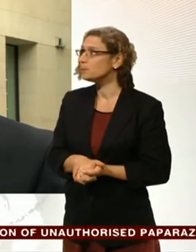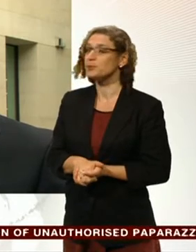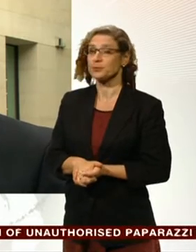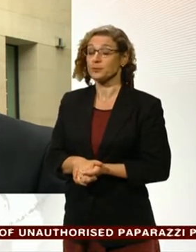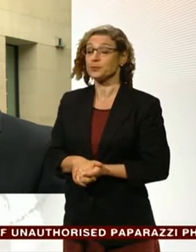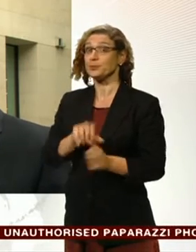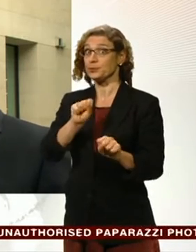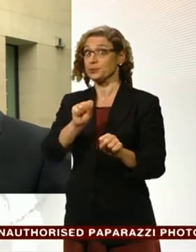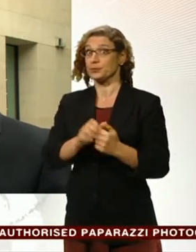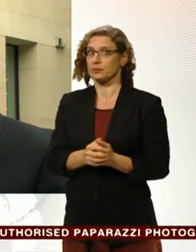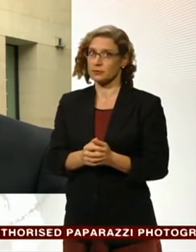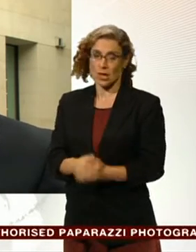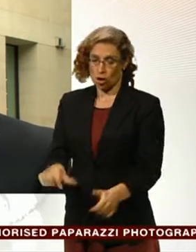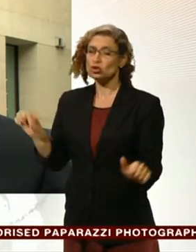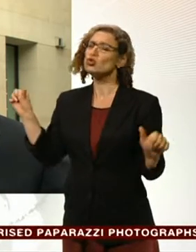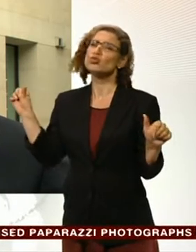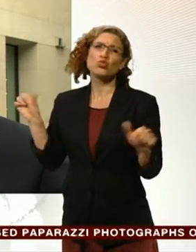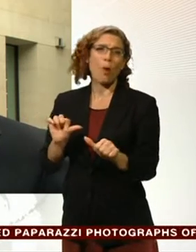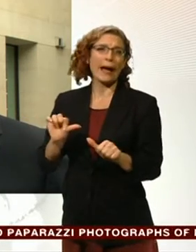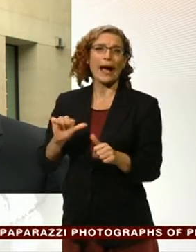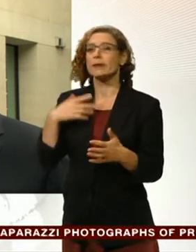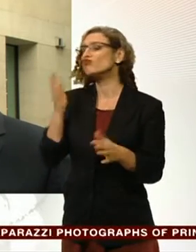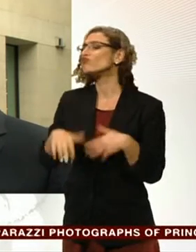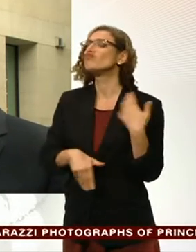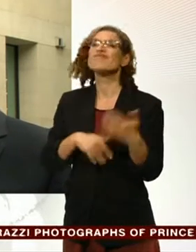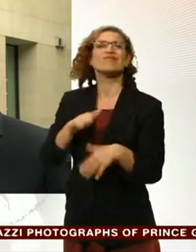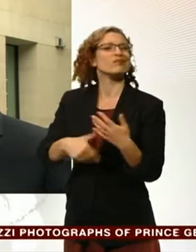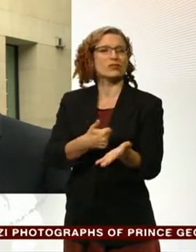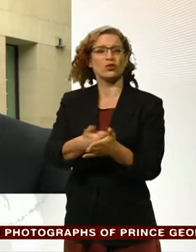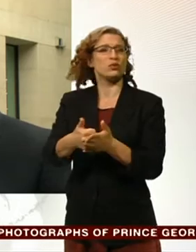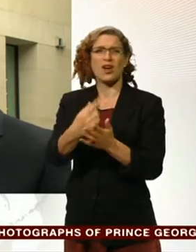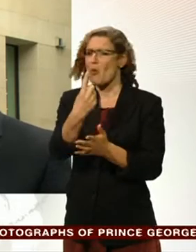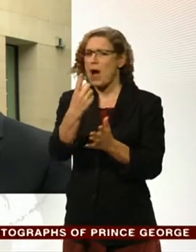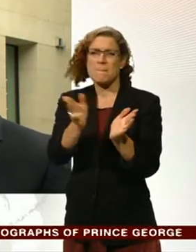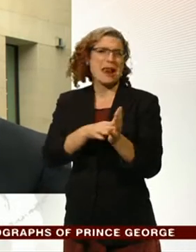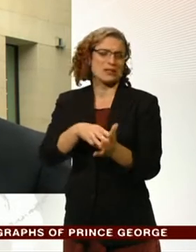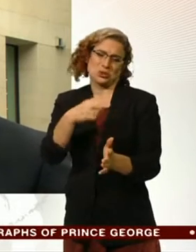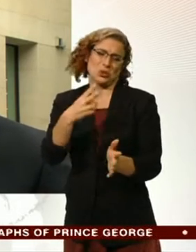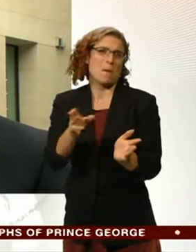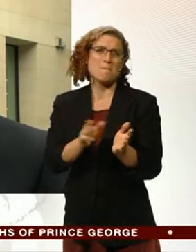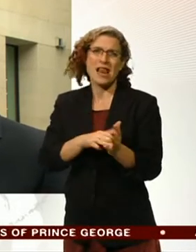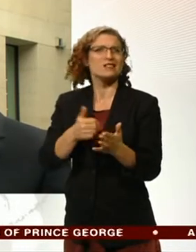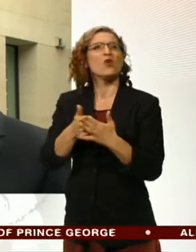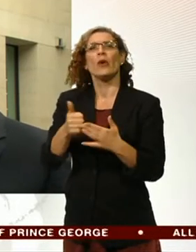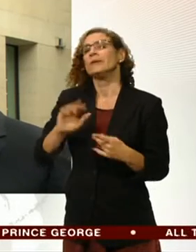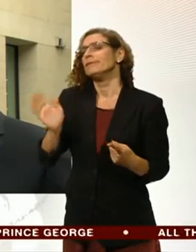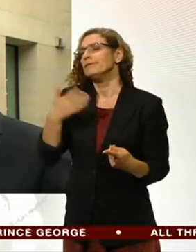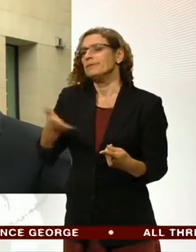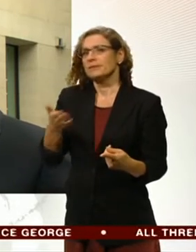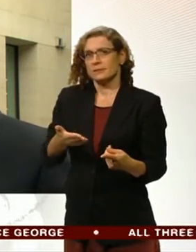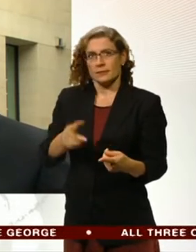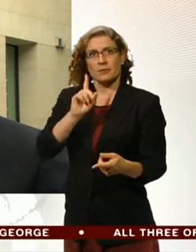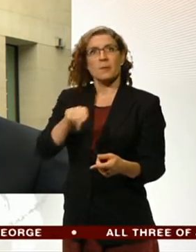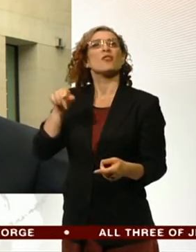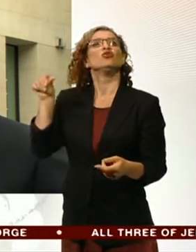That's right. mean, this should have been a routine hearing. It usually takes a minute or two. I've been in many, many hearings like this one. The defendant is